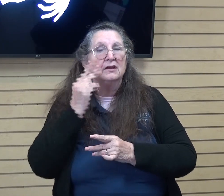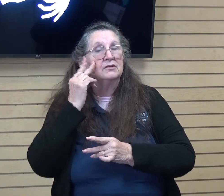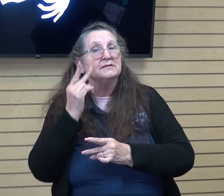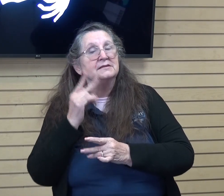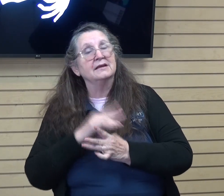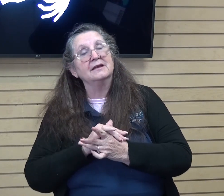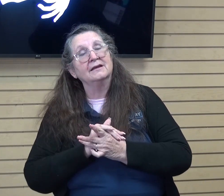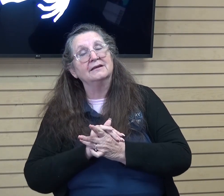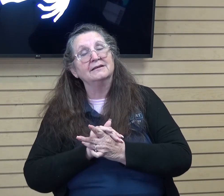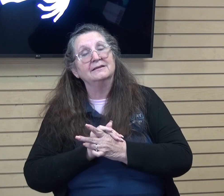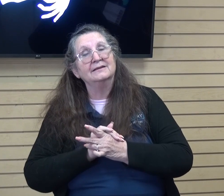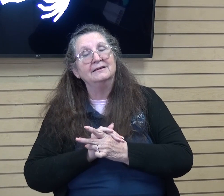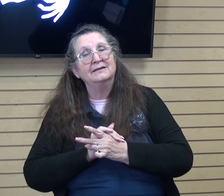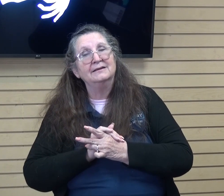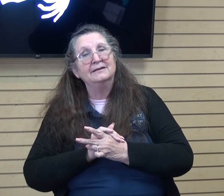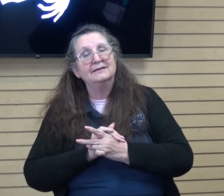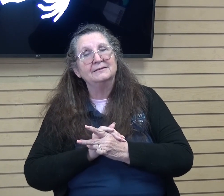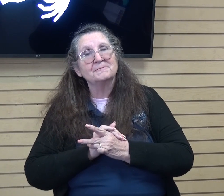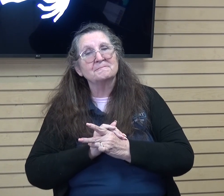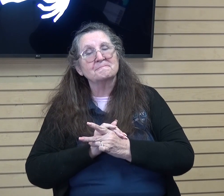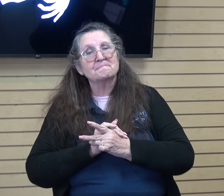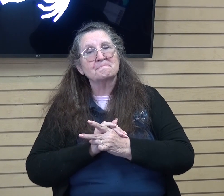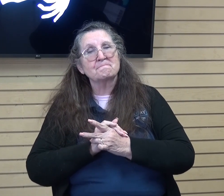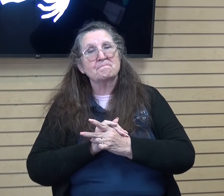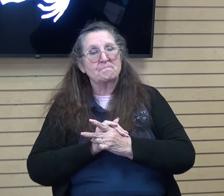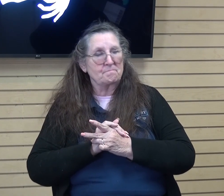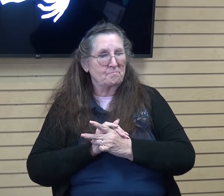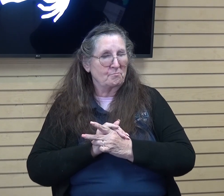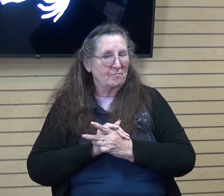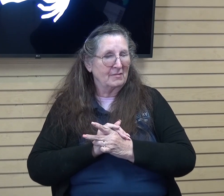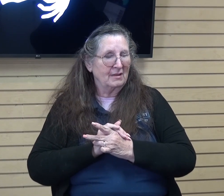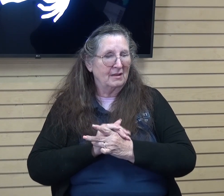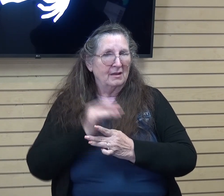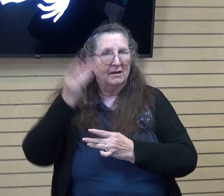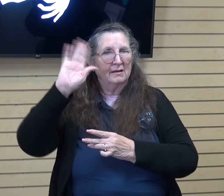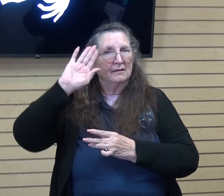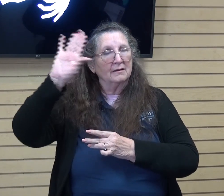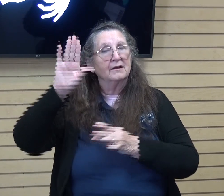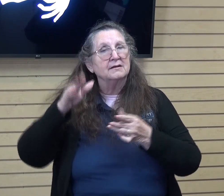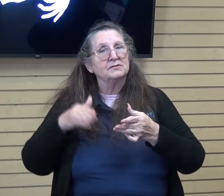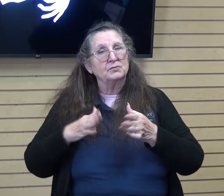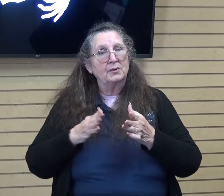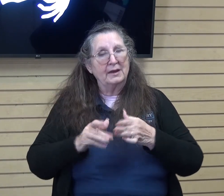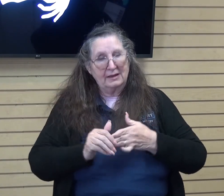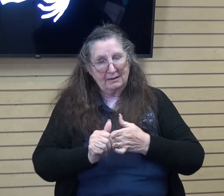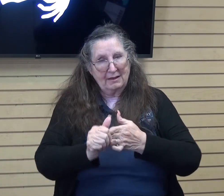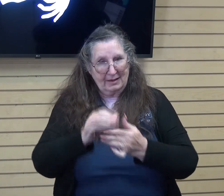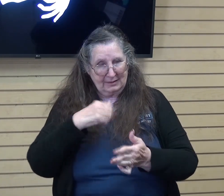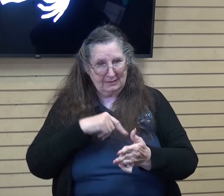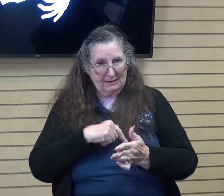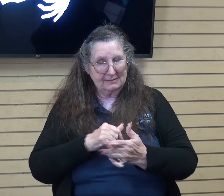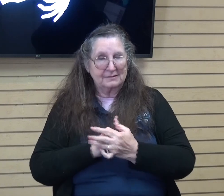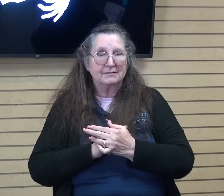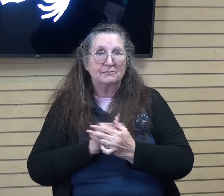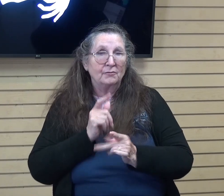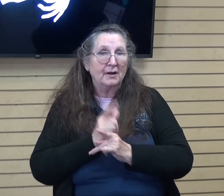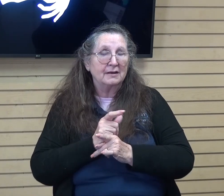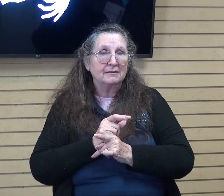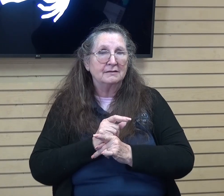um god's ways guide us right and so going back